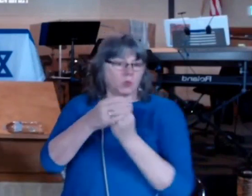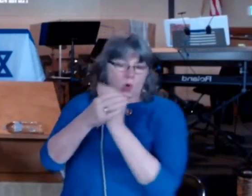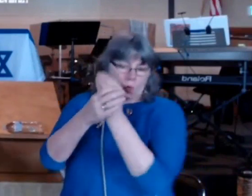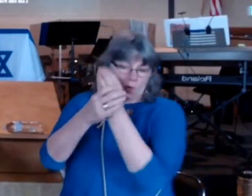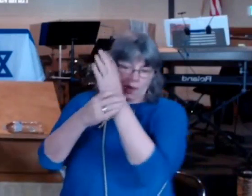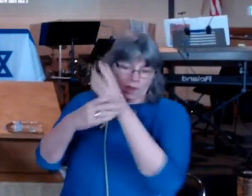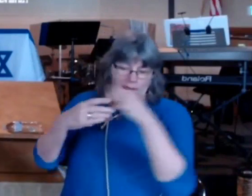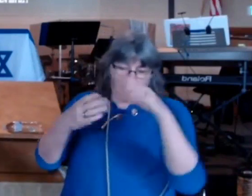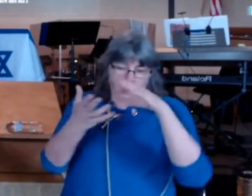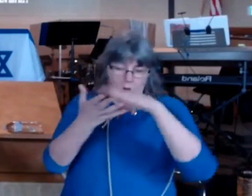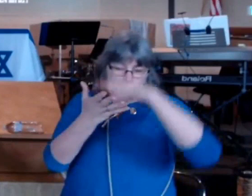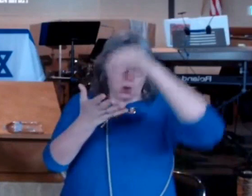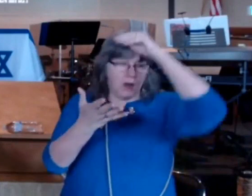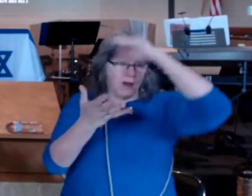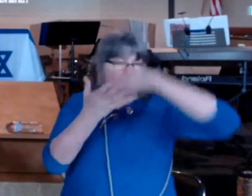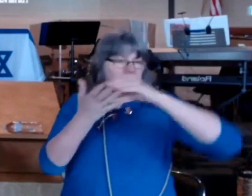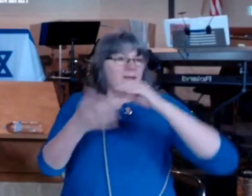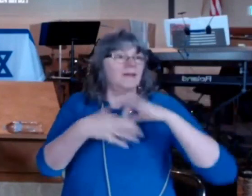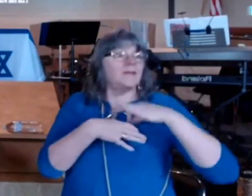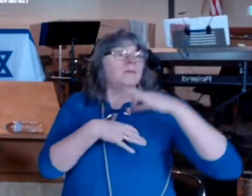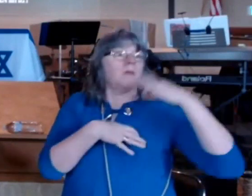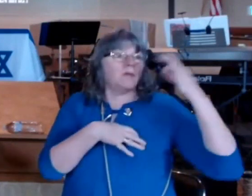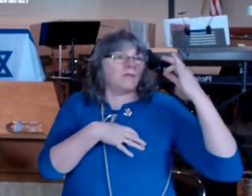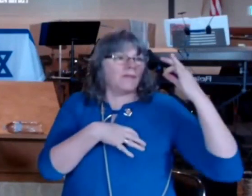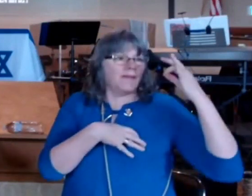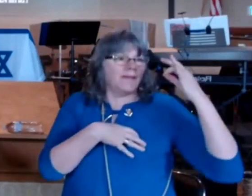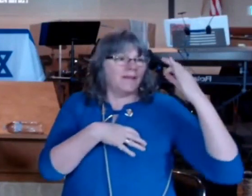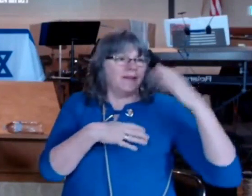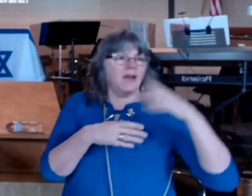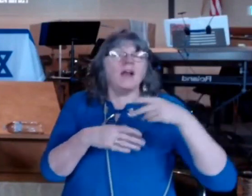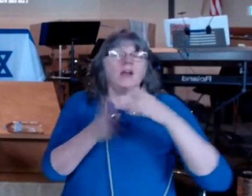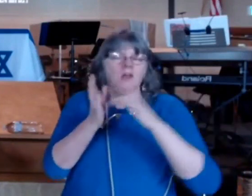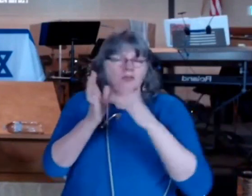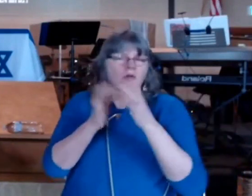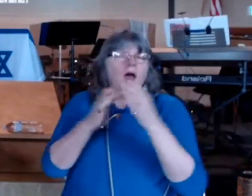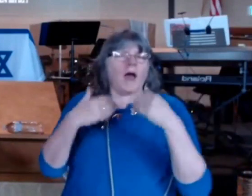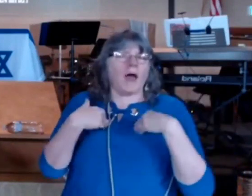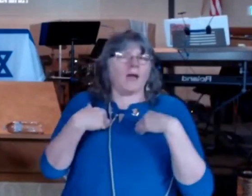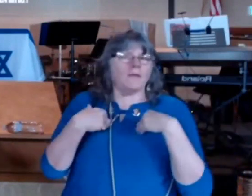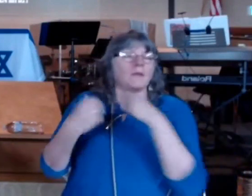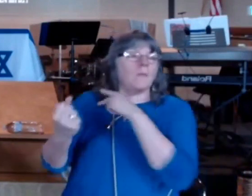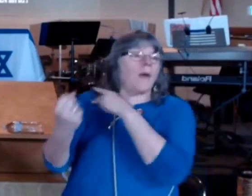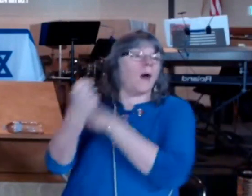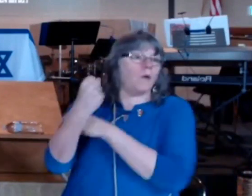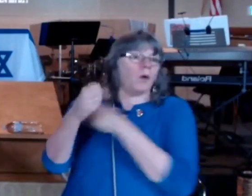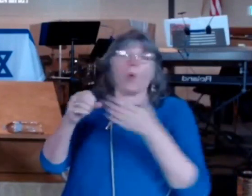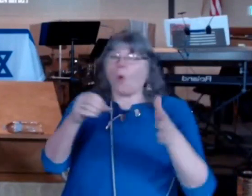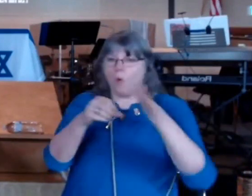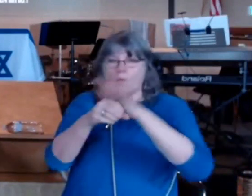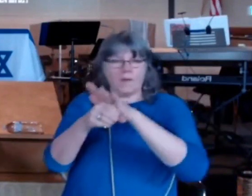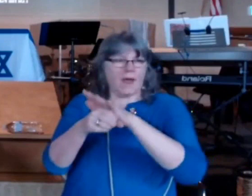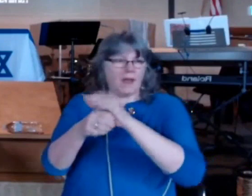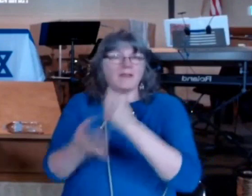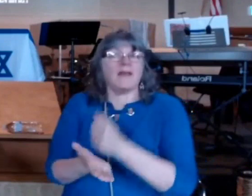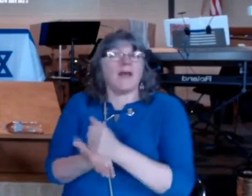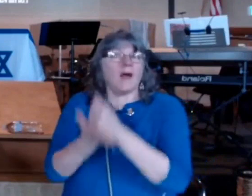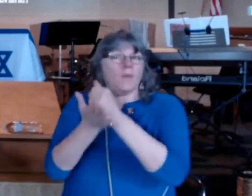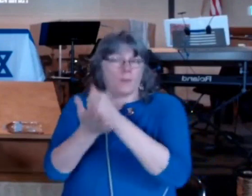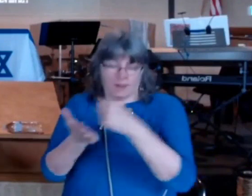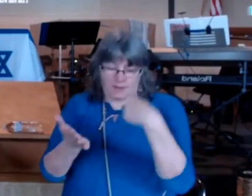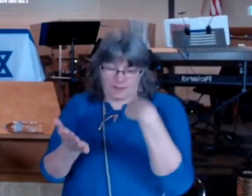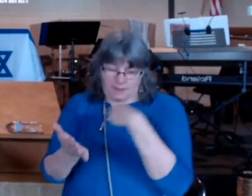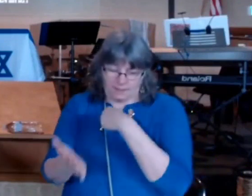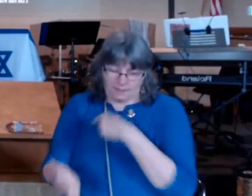us and hold us back spiritually and physically